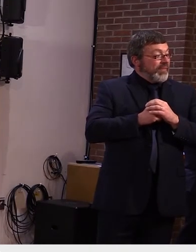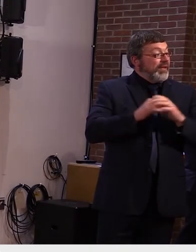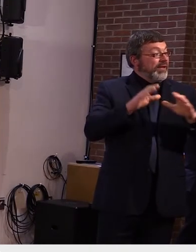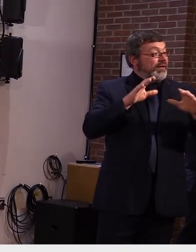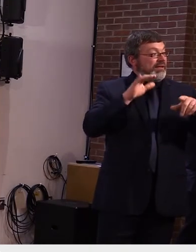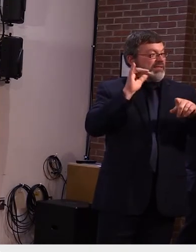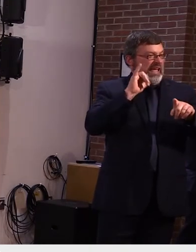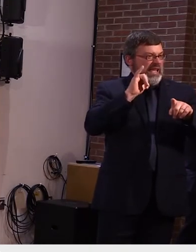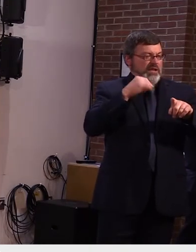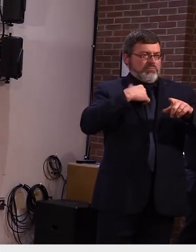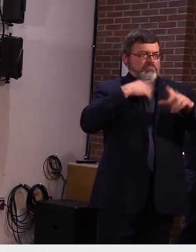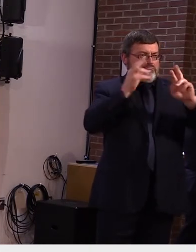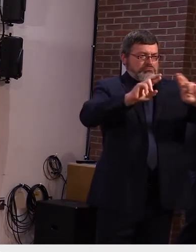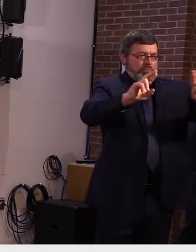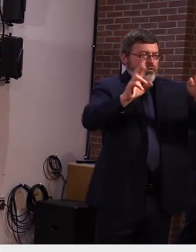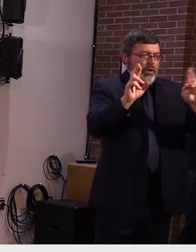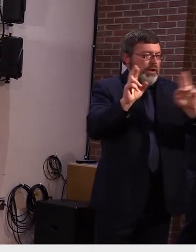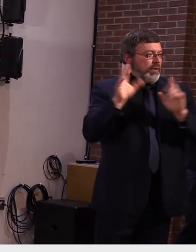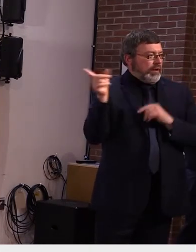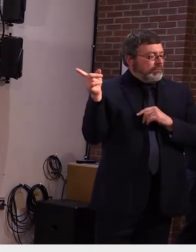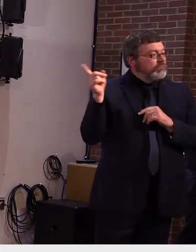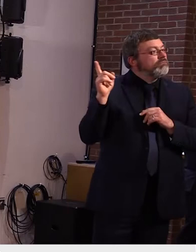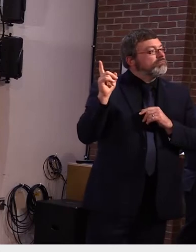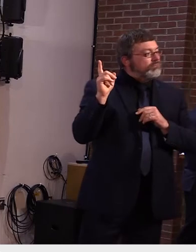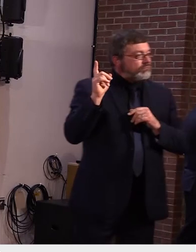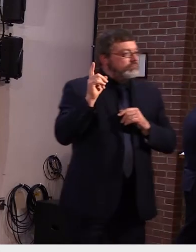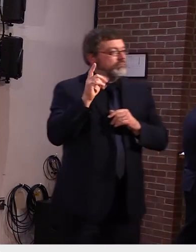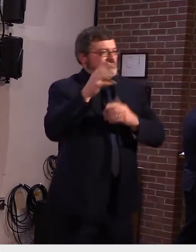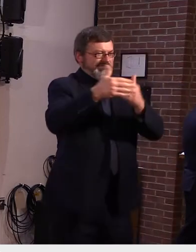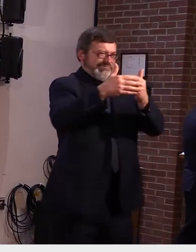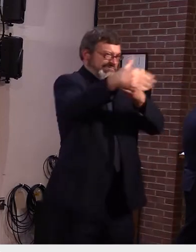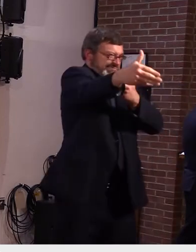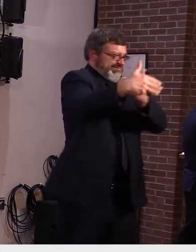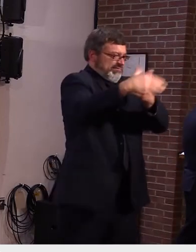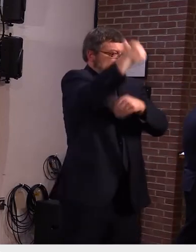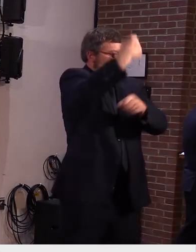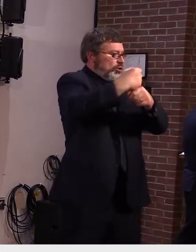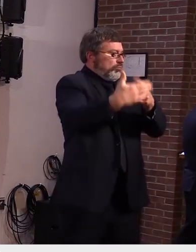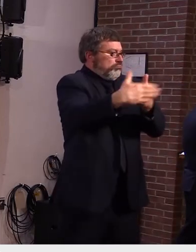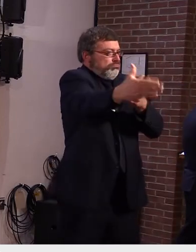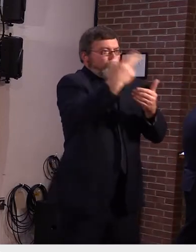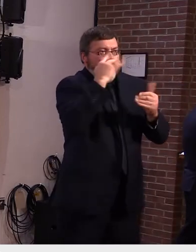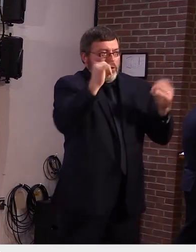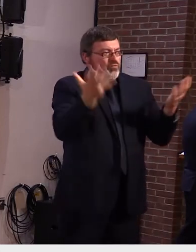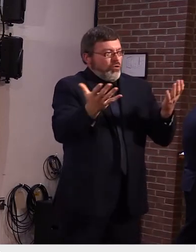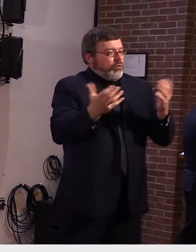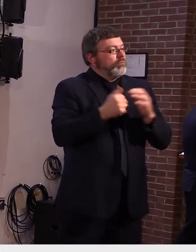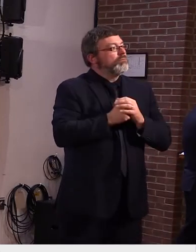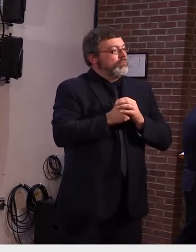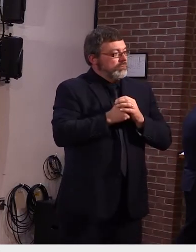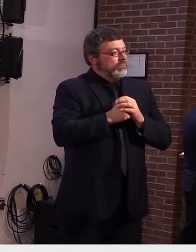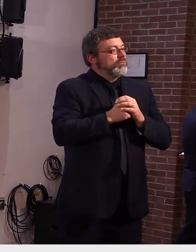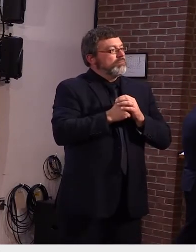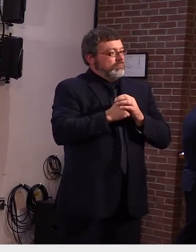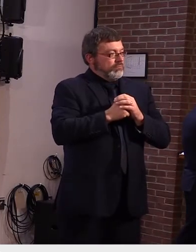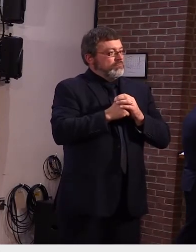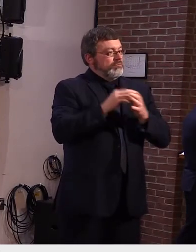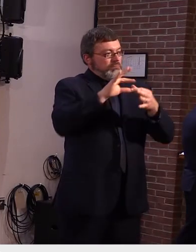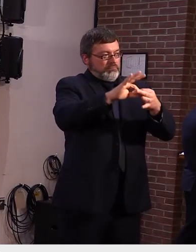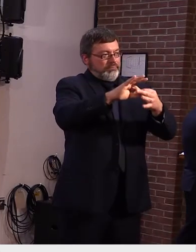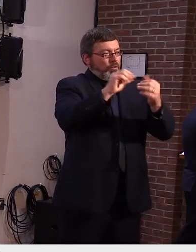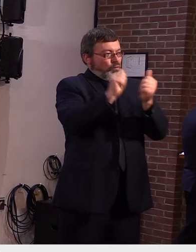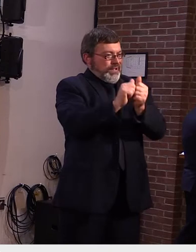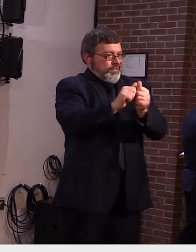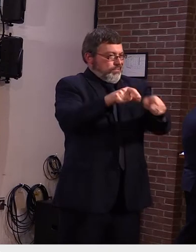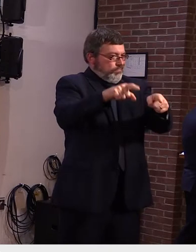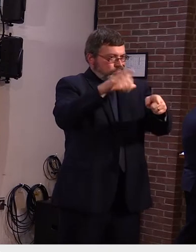uh the next coming uh decade or two uh as we move towards a carbonless society so we